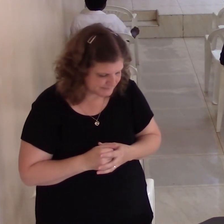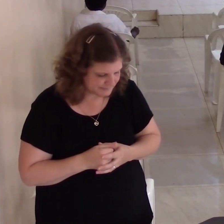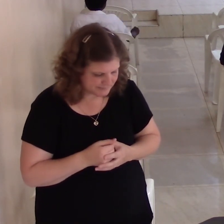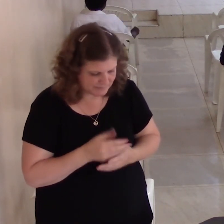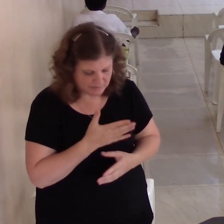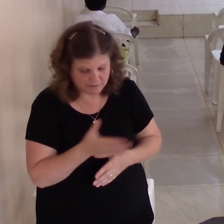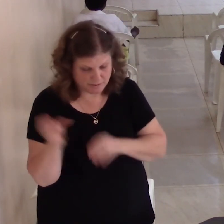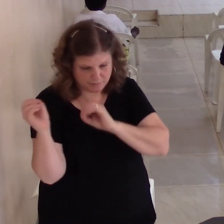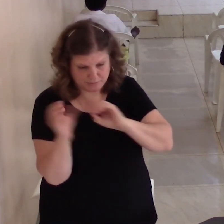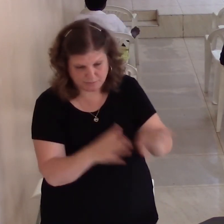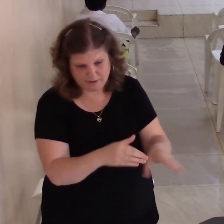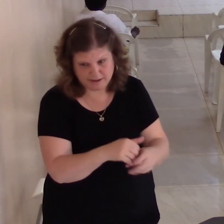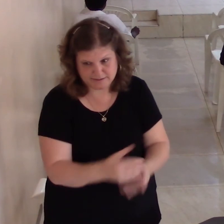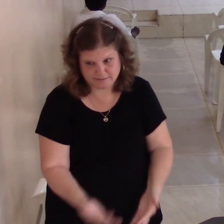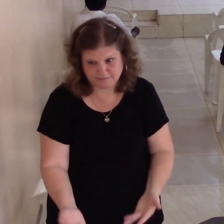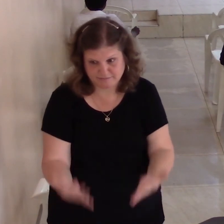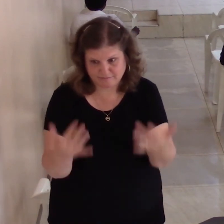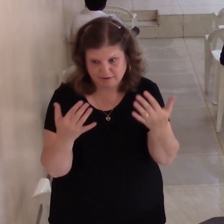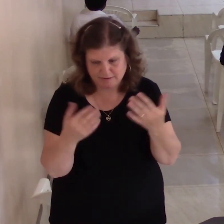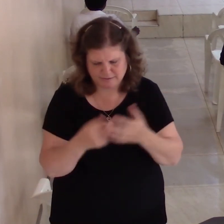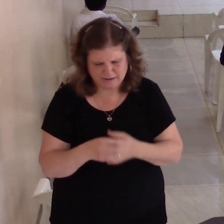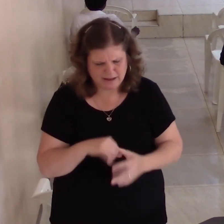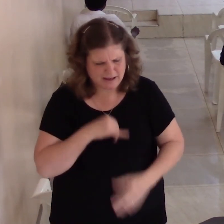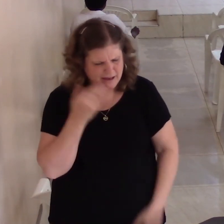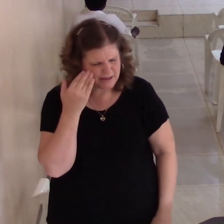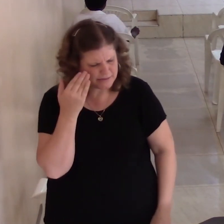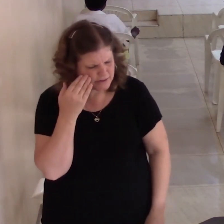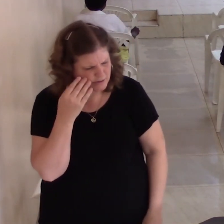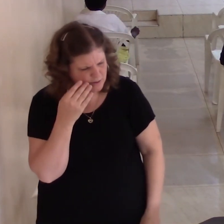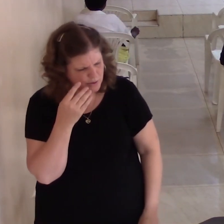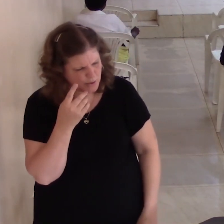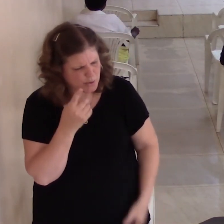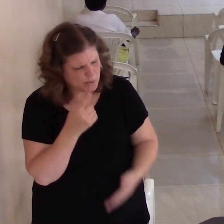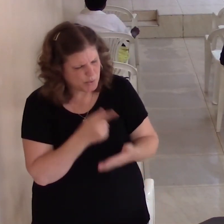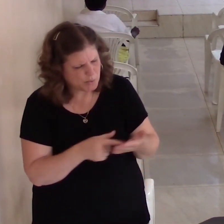I sometimes wonder what went through their body when they cast that line